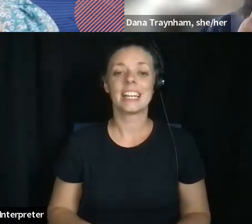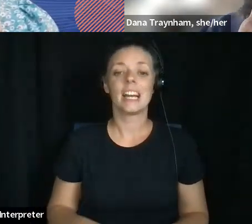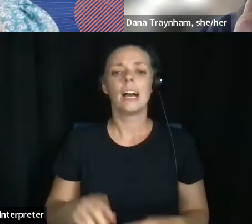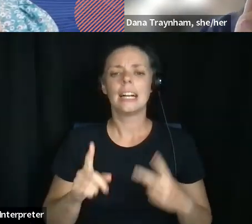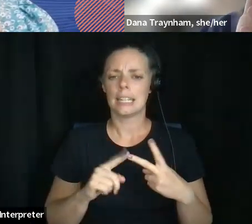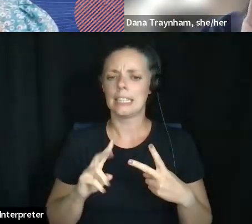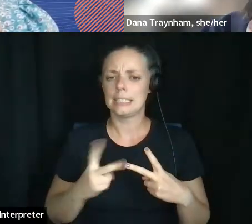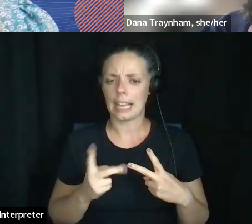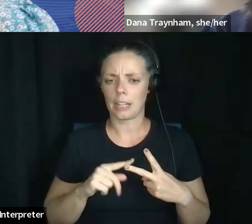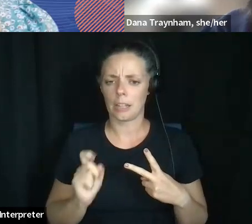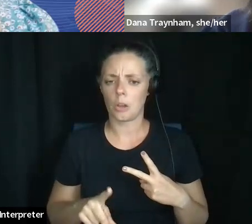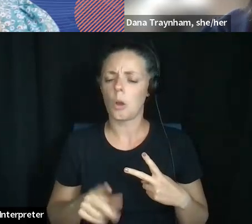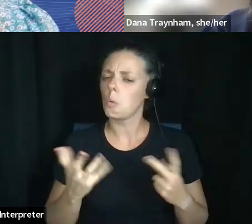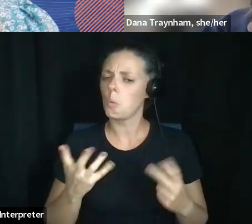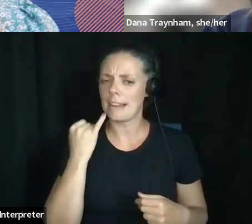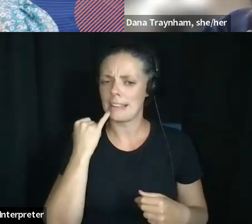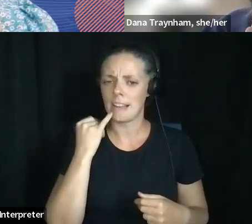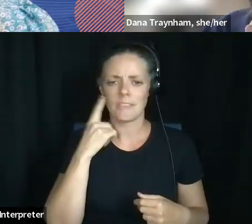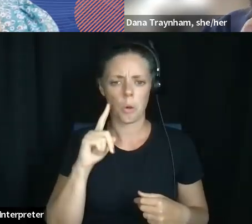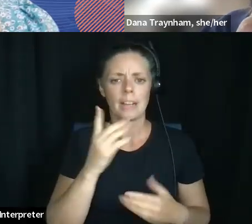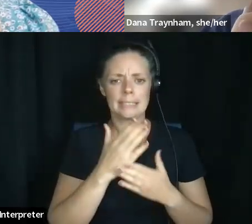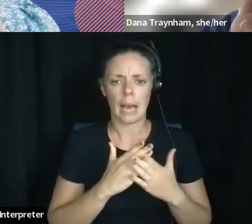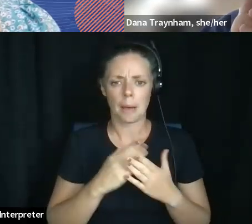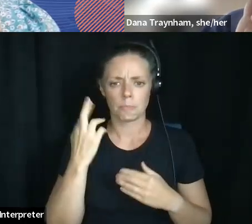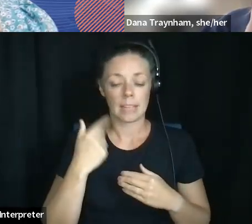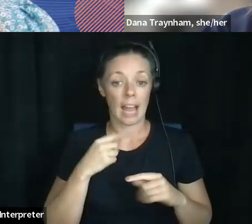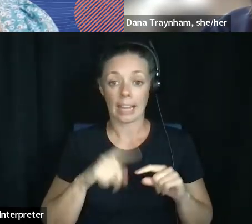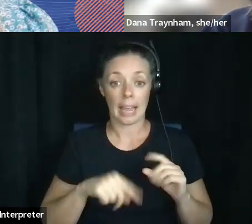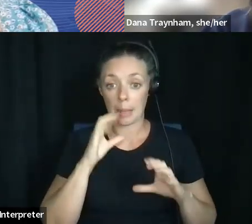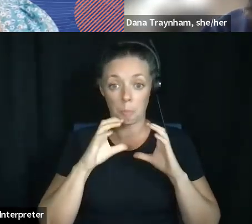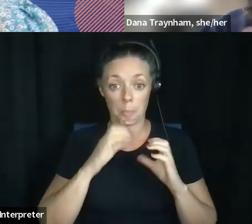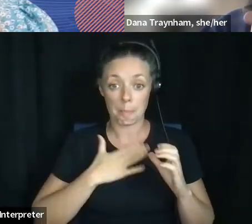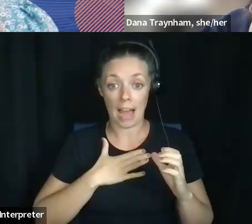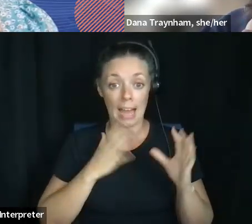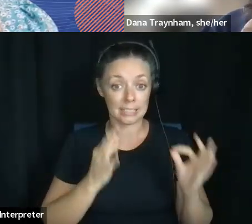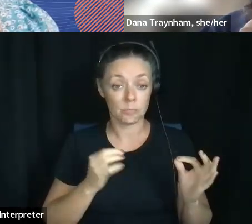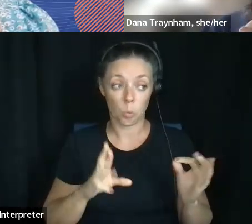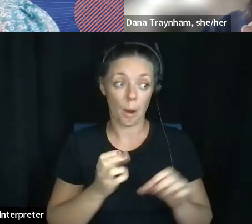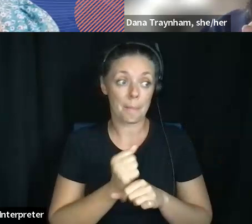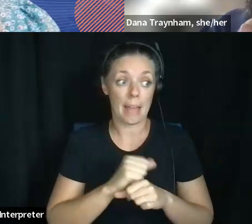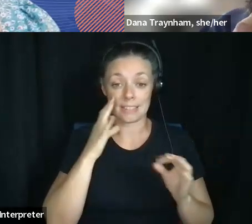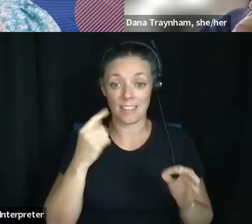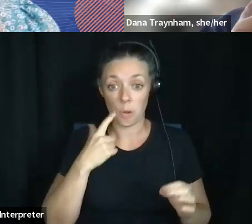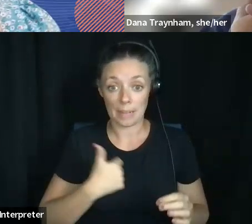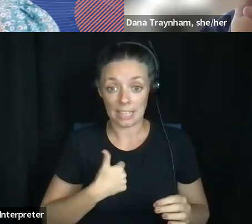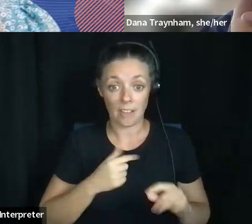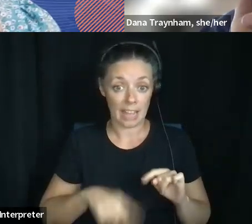some reason I'm not able to communicate my decisions or even make my decisions? Maybe I've